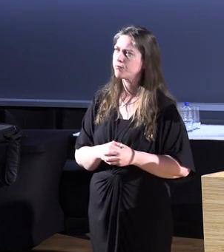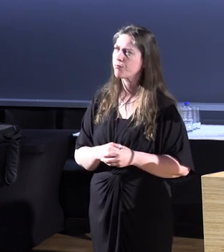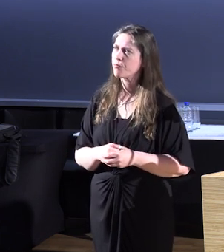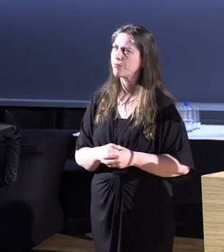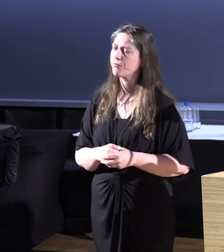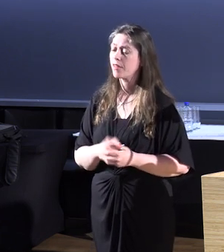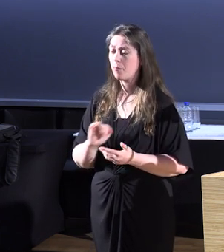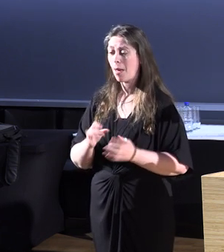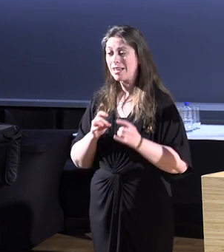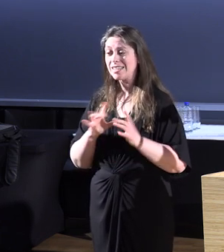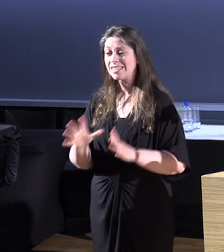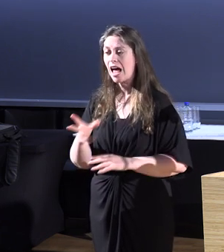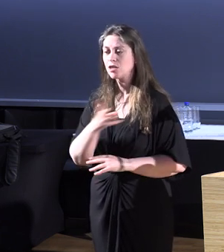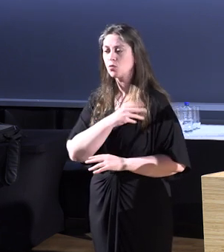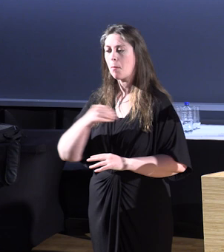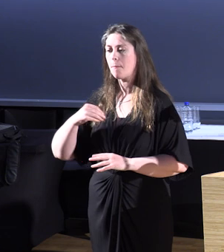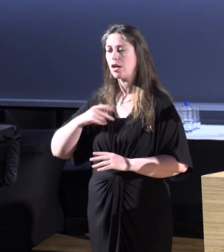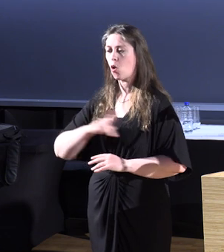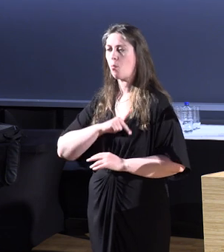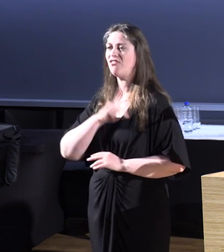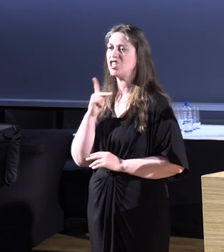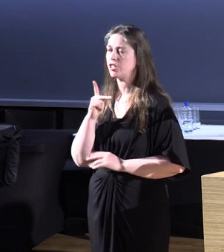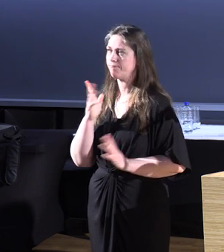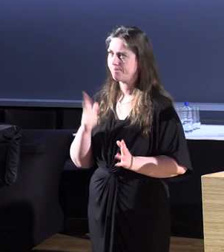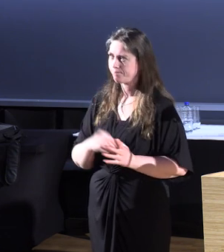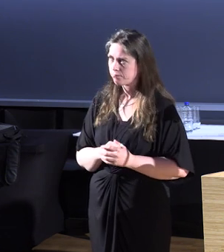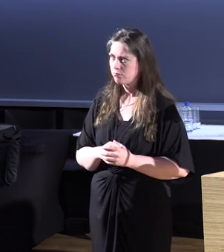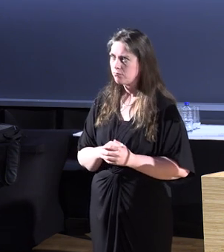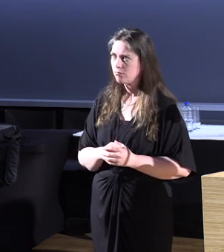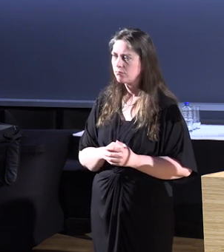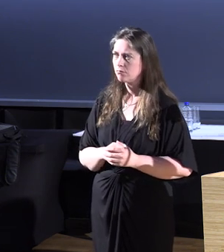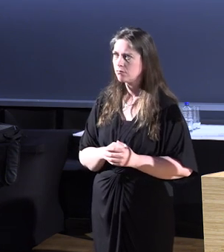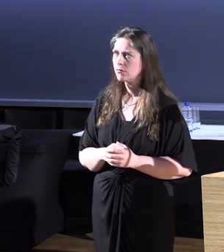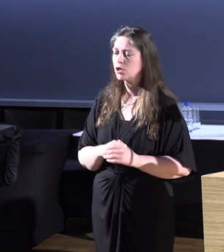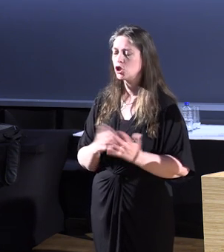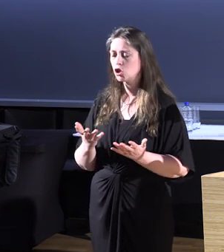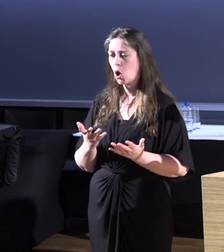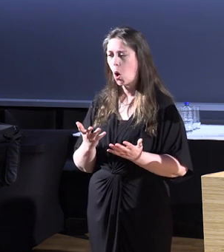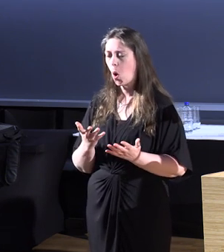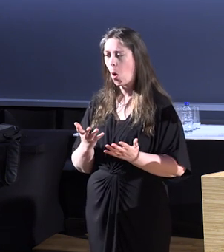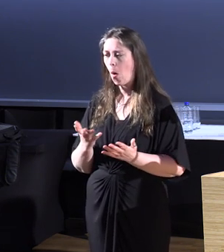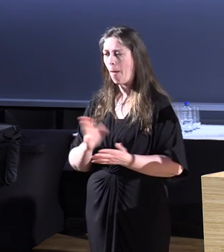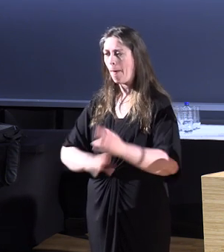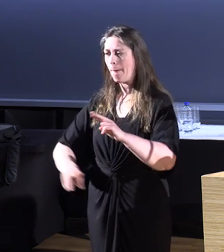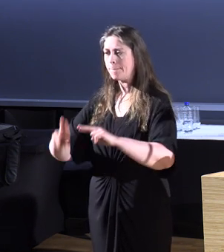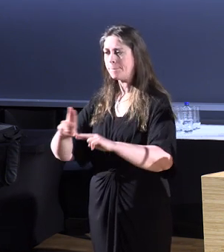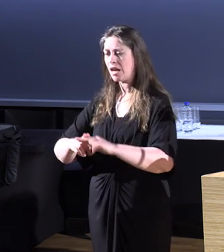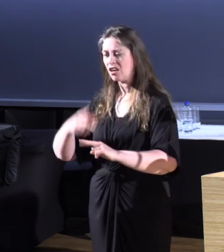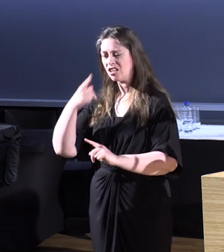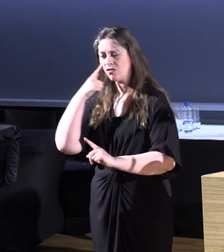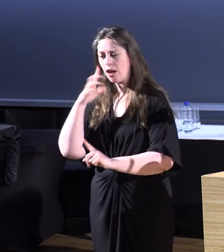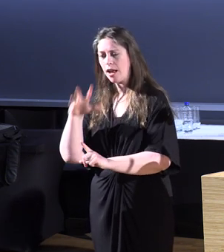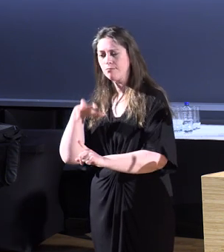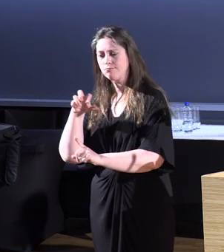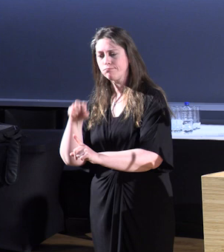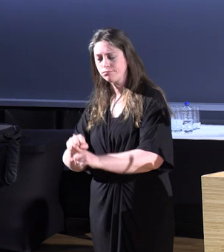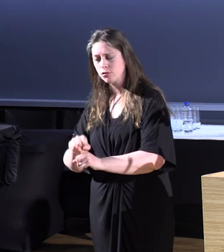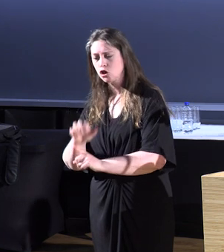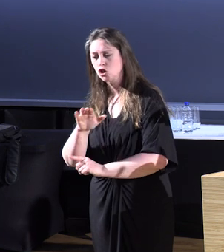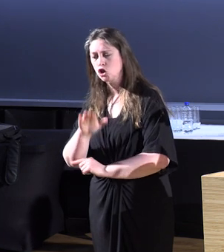might start with a medical profession, so that when parents realize that their child has